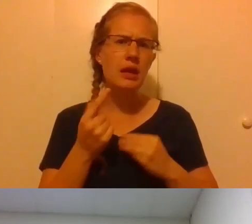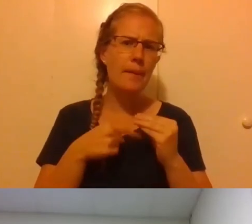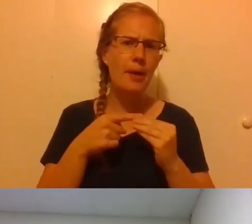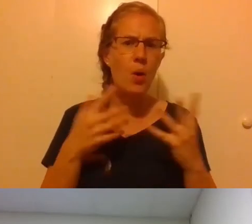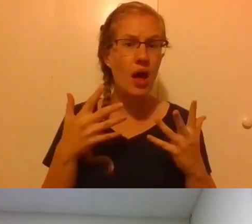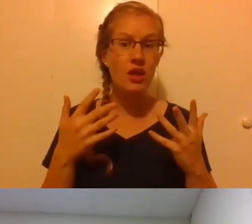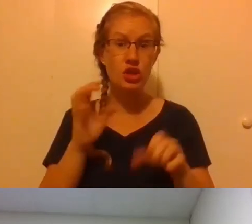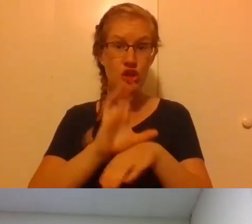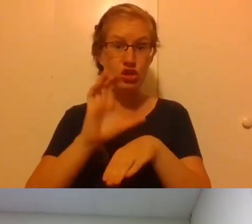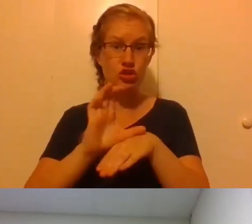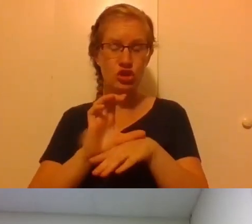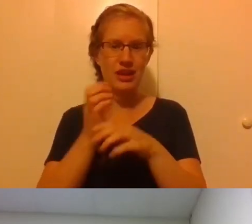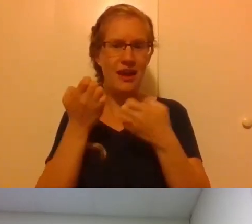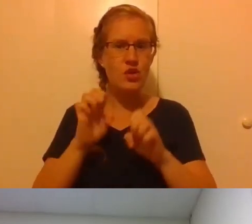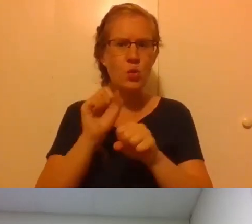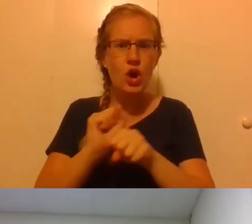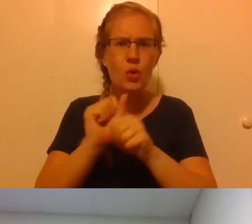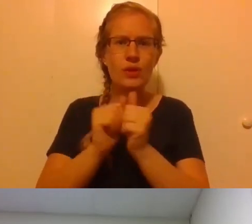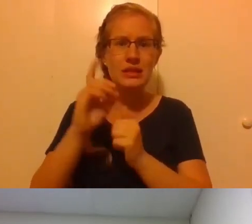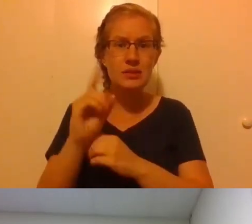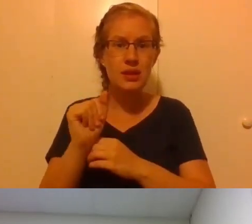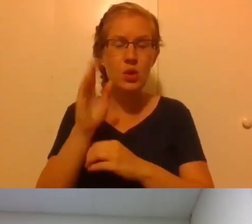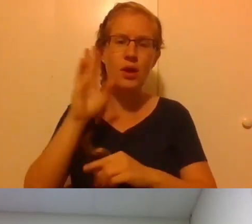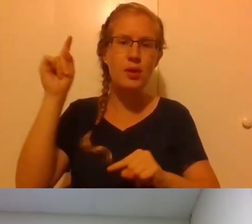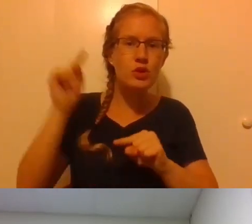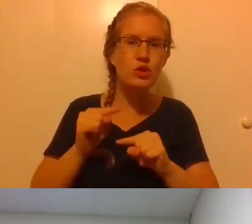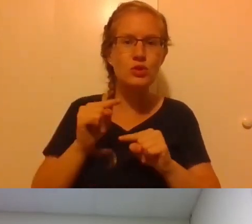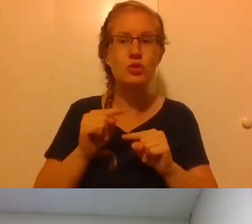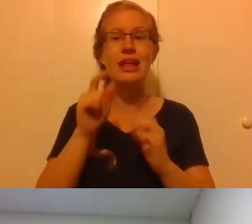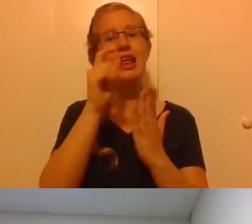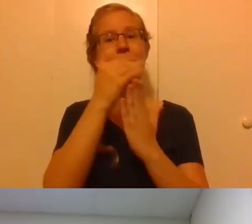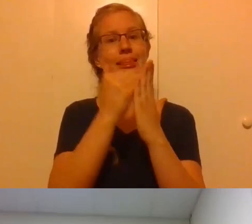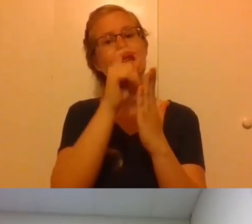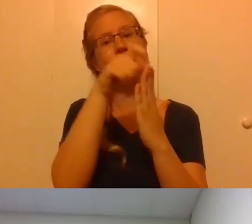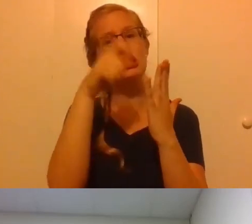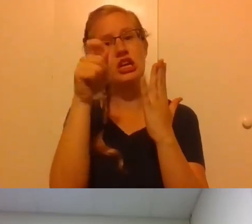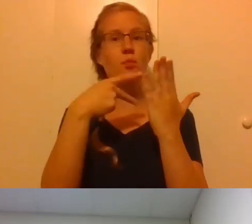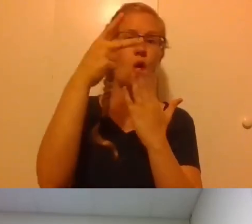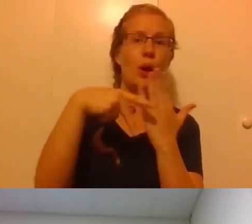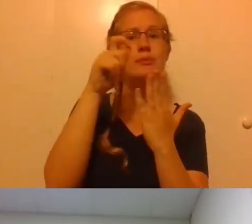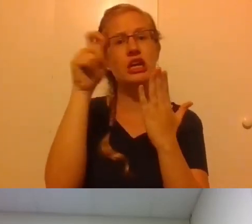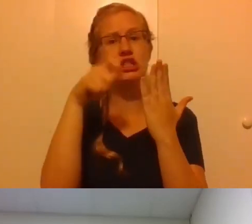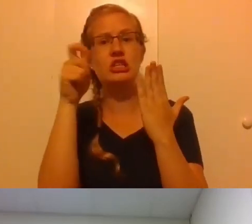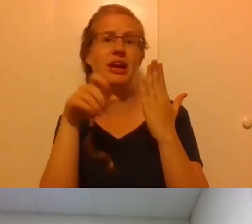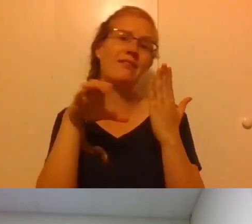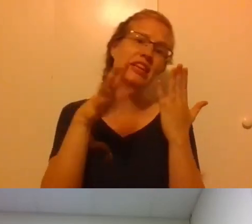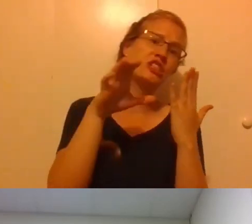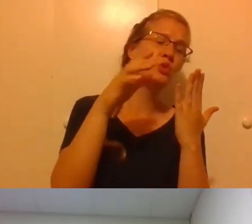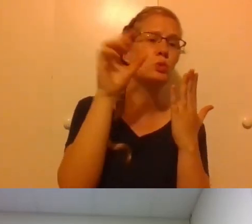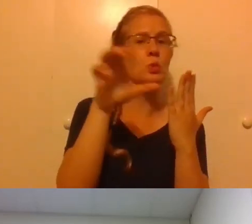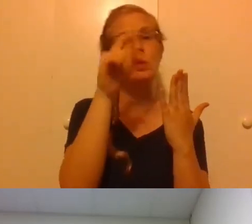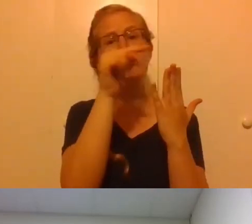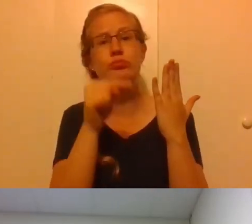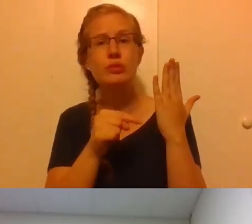bit that the effort of the church with disabilities will be reduced to a checklist of programs. I did this, I did